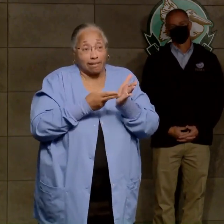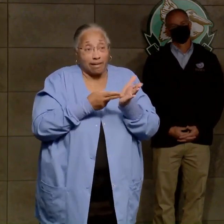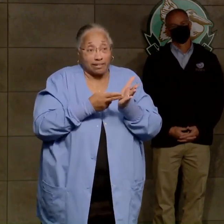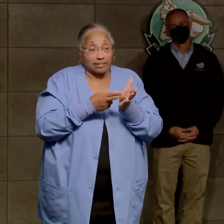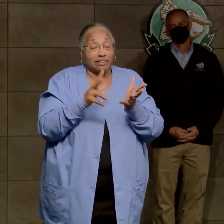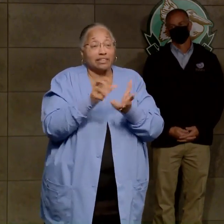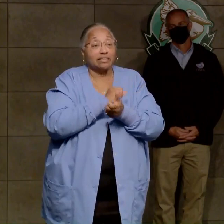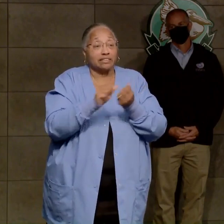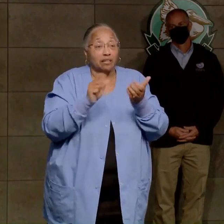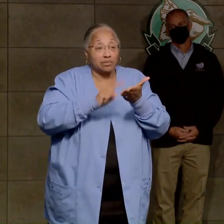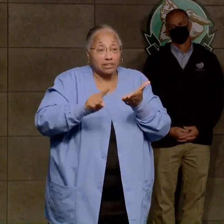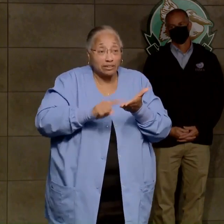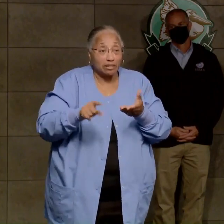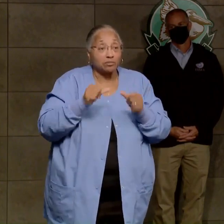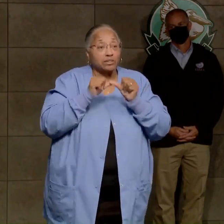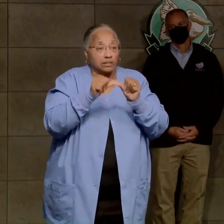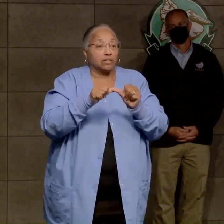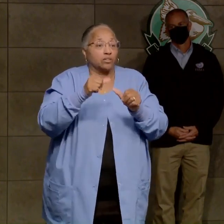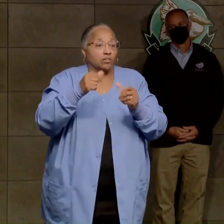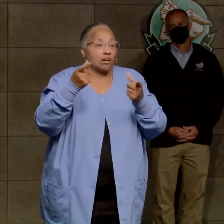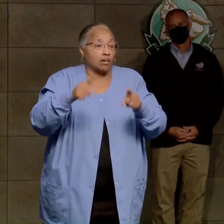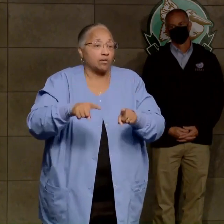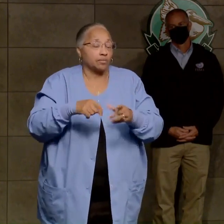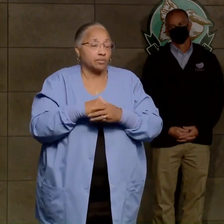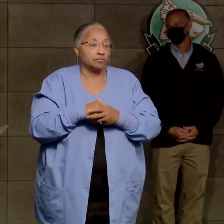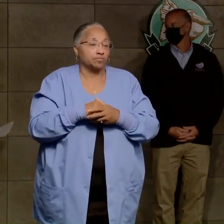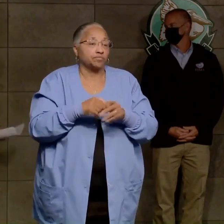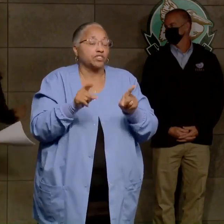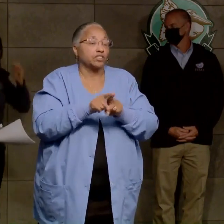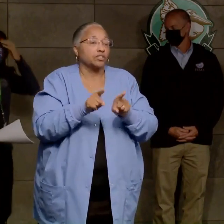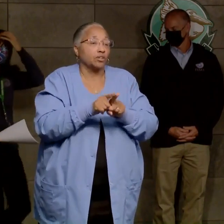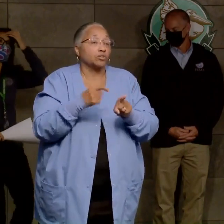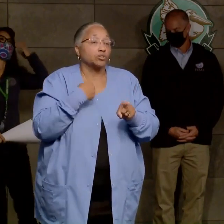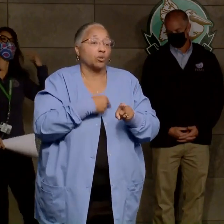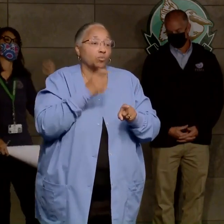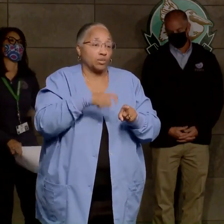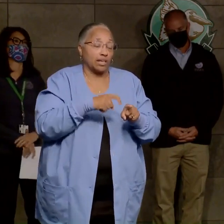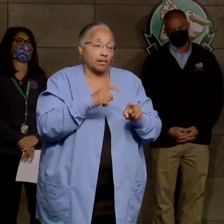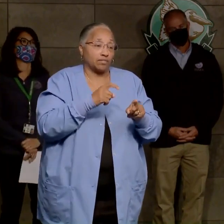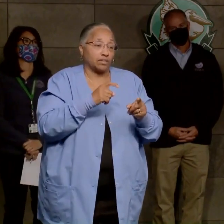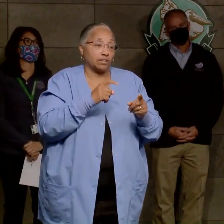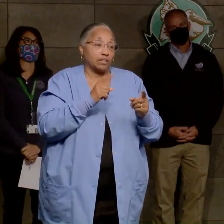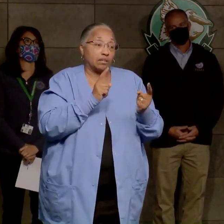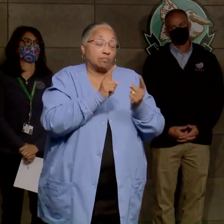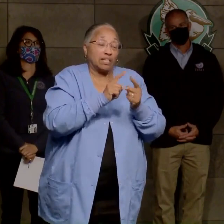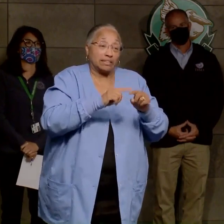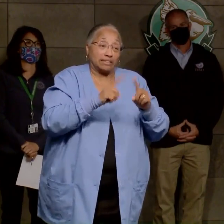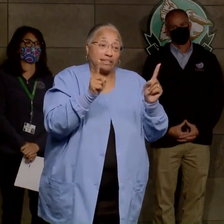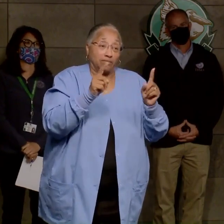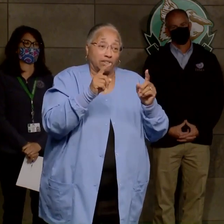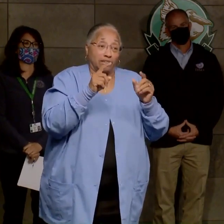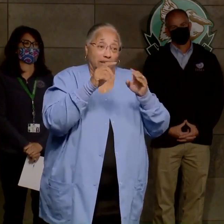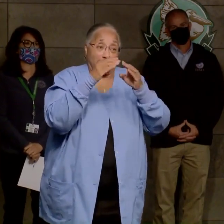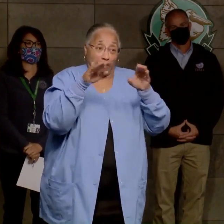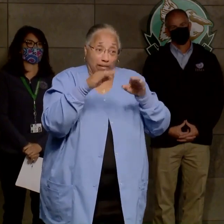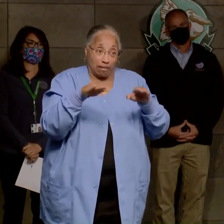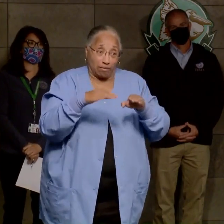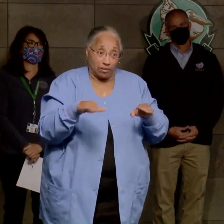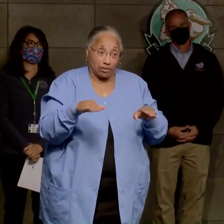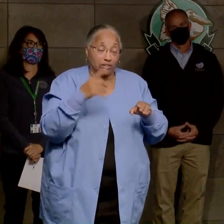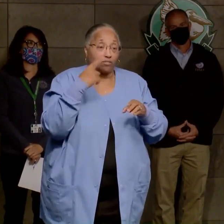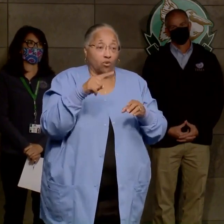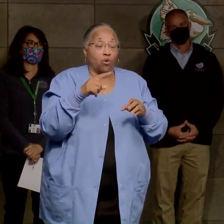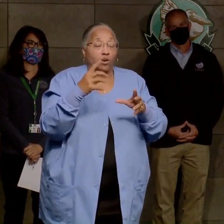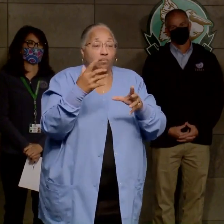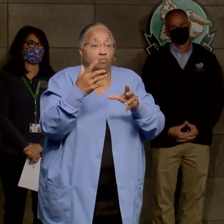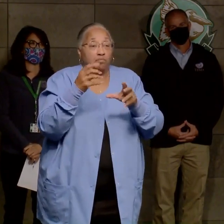ongoing, and there are certain thresholds that have to be met in order for us to be able to turn on public